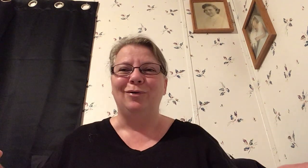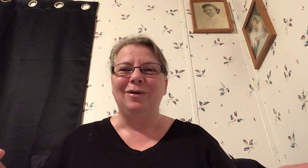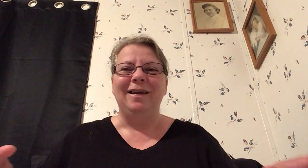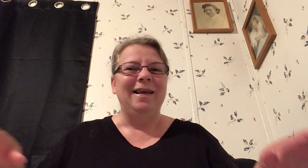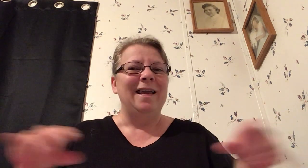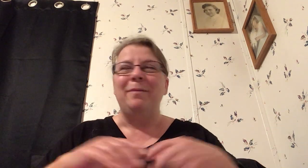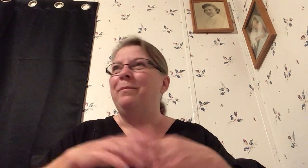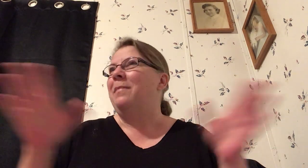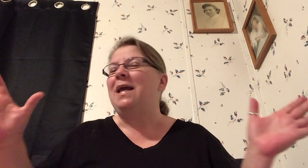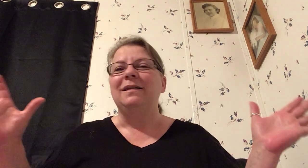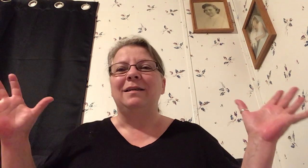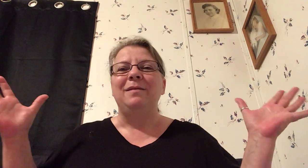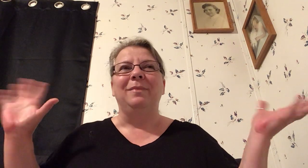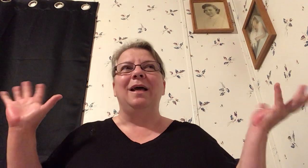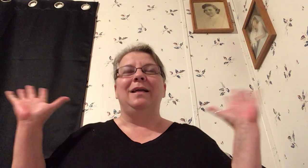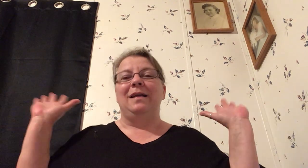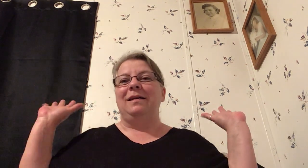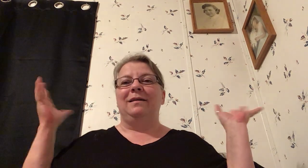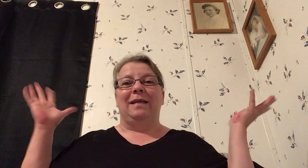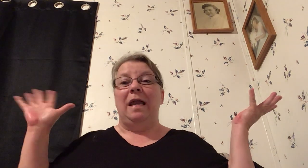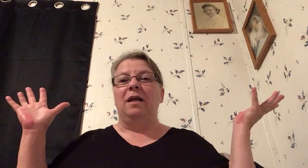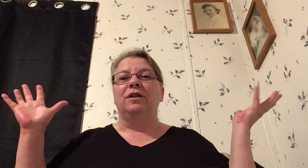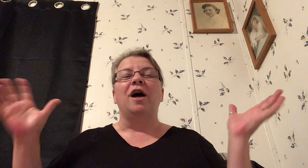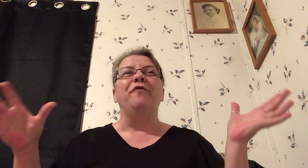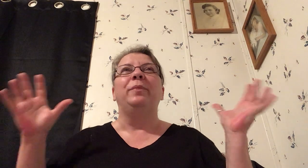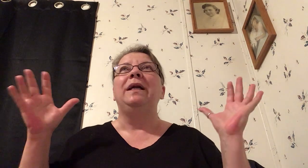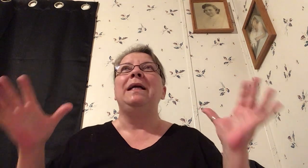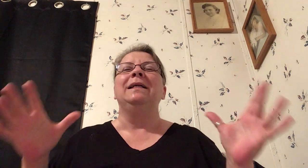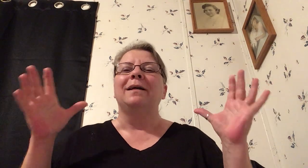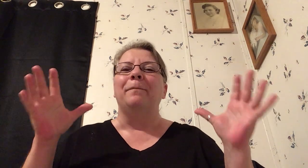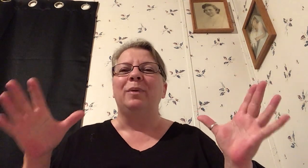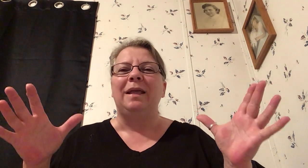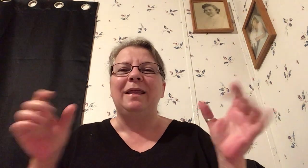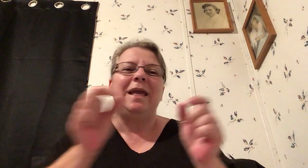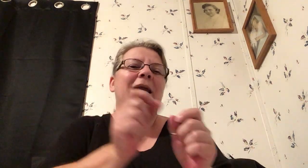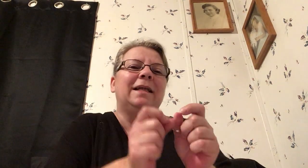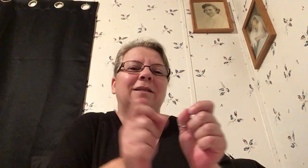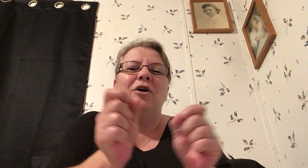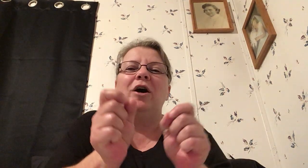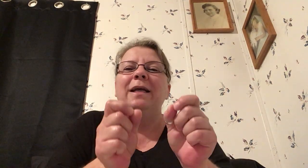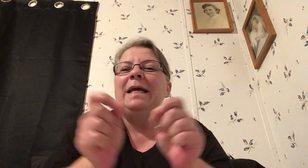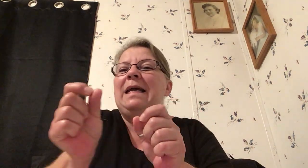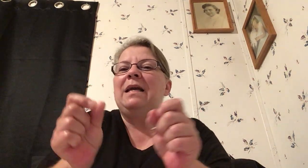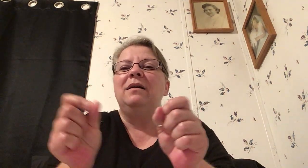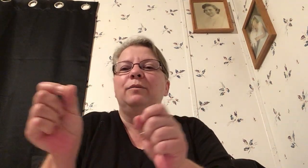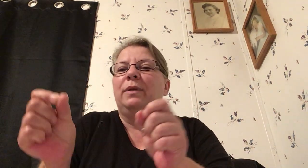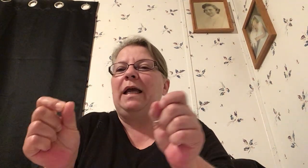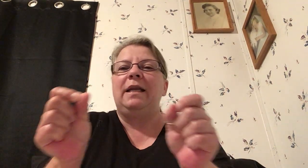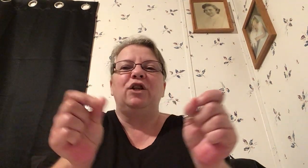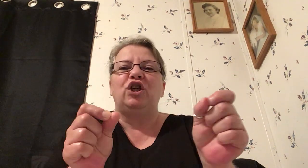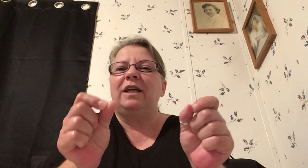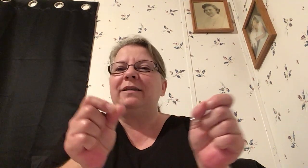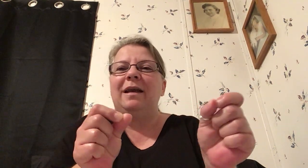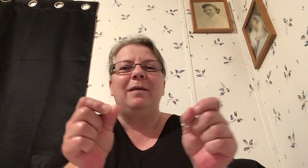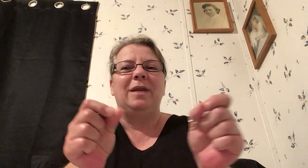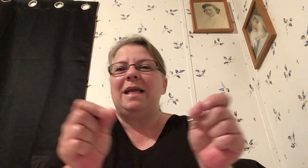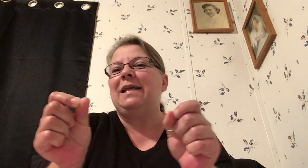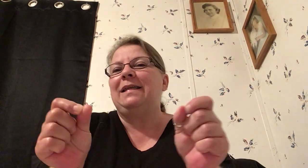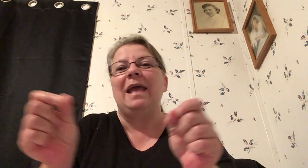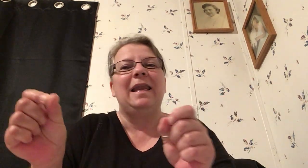it may seem like he's hands off but he is completely hands on he's playing a chess game and he's getting